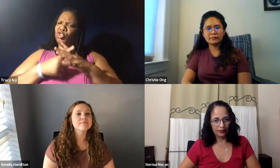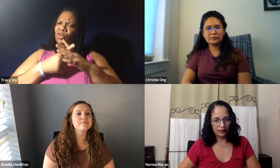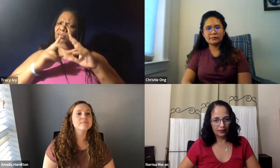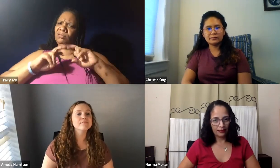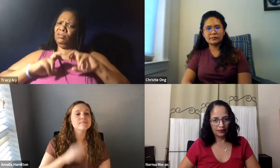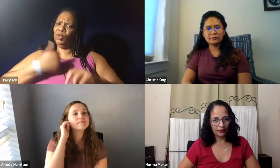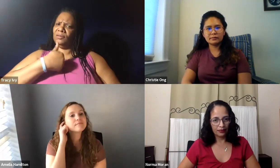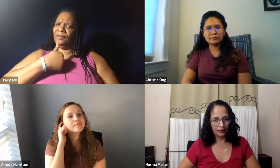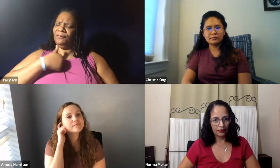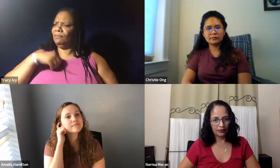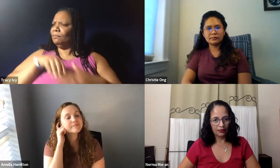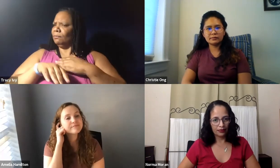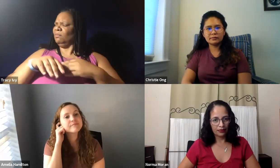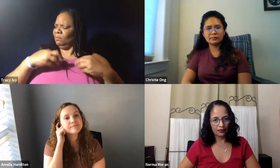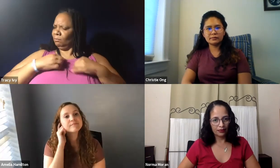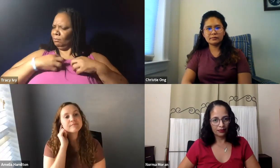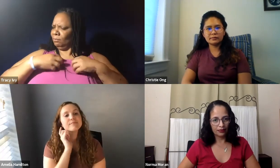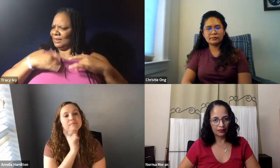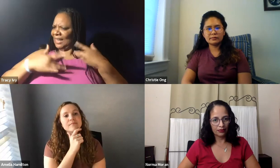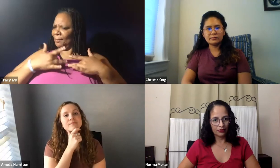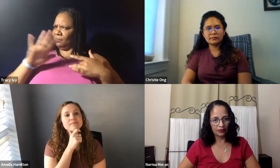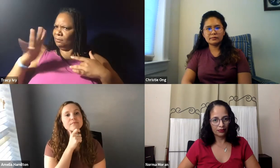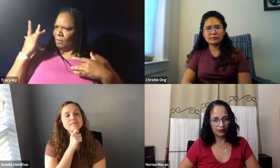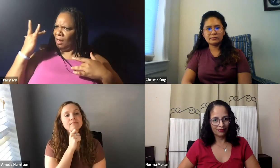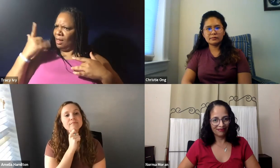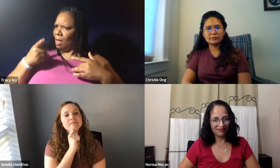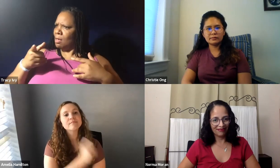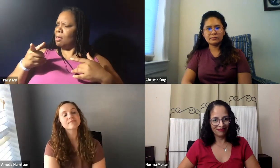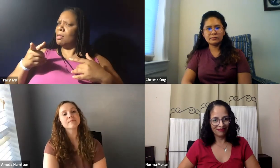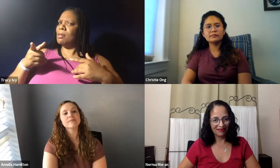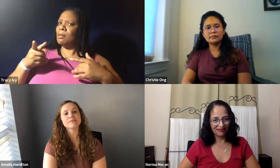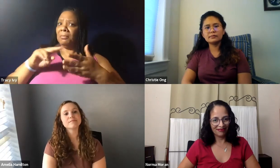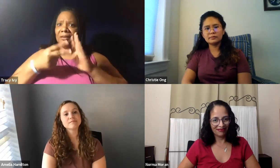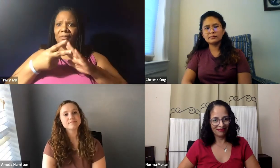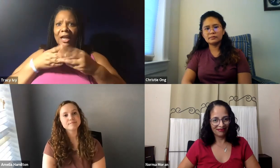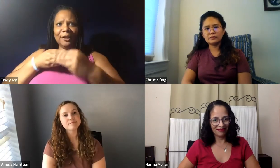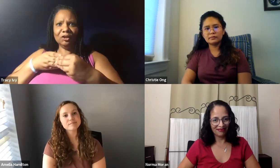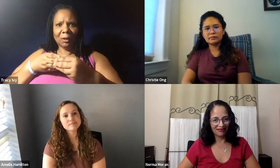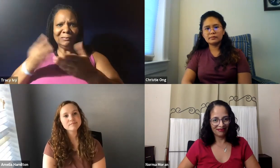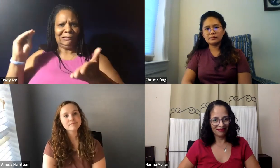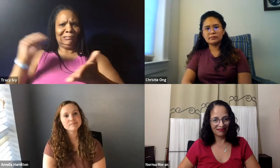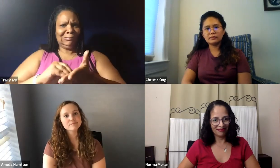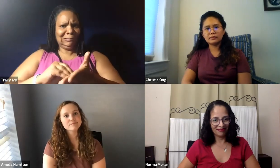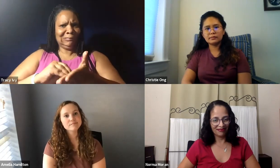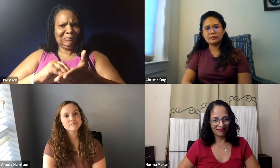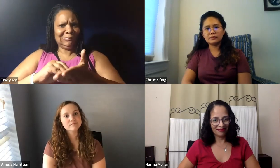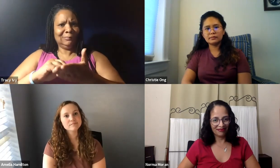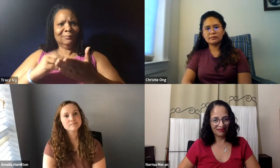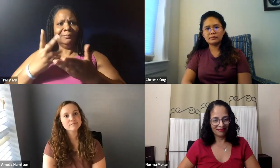When you first come into NTID, try to do some self-analysis. Figure out what you're struggling with. For